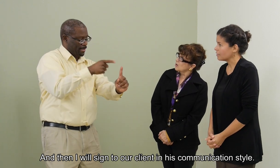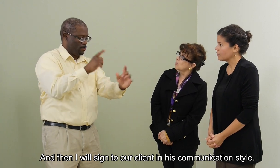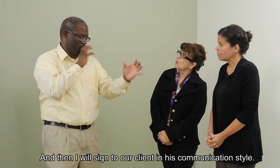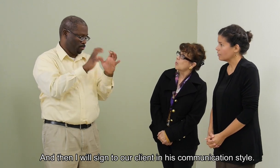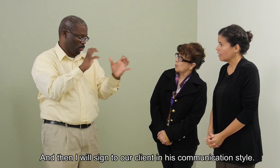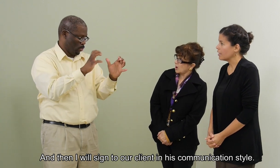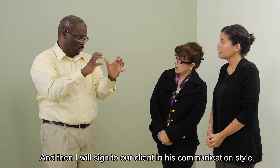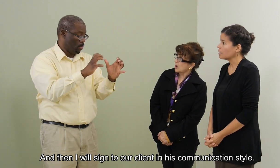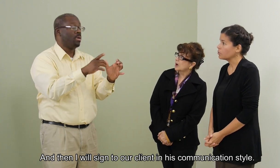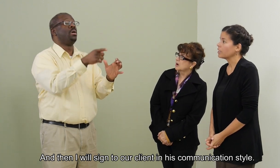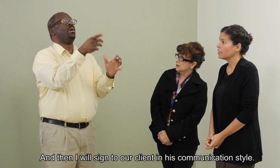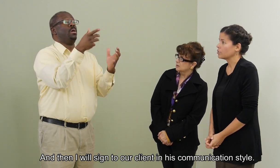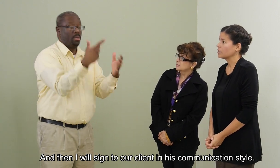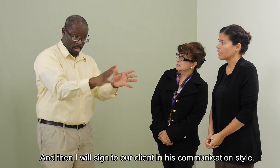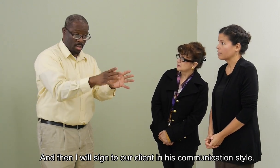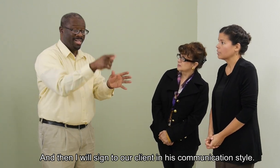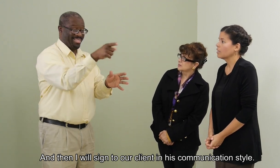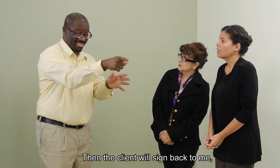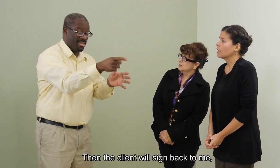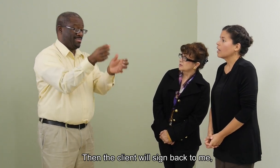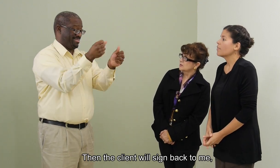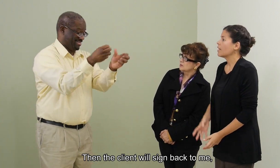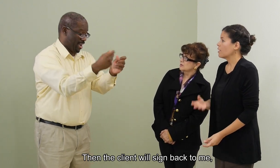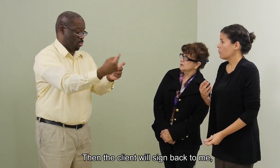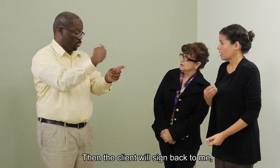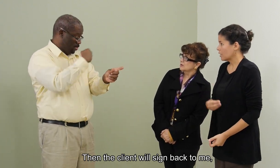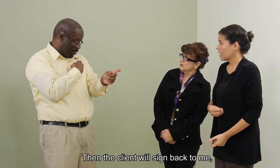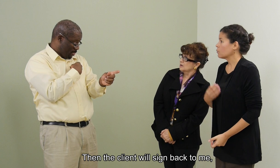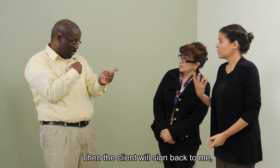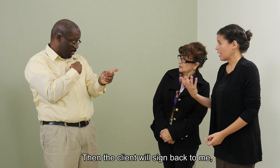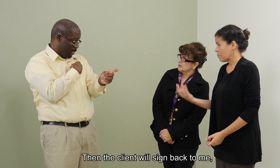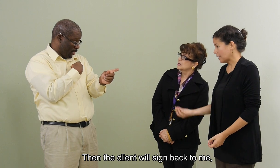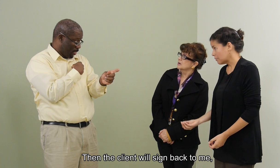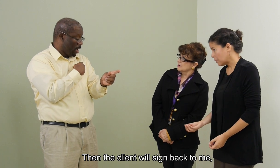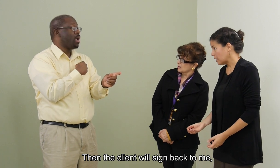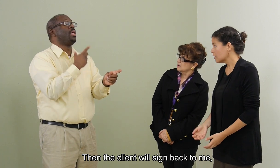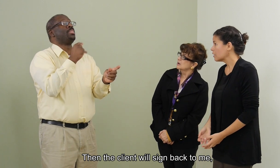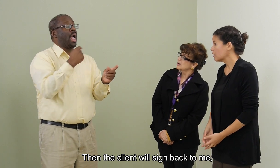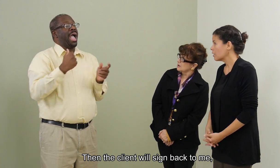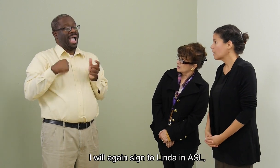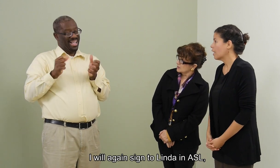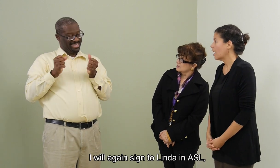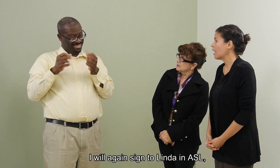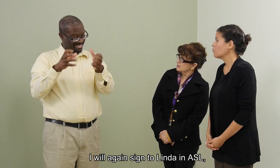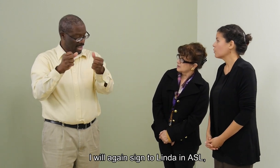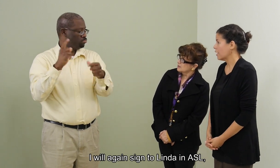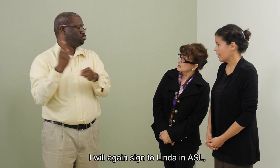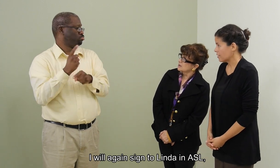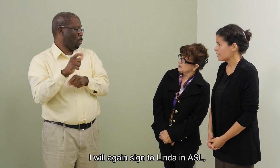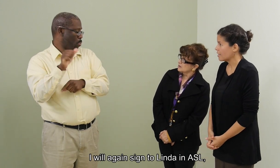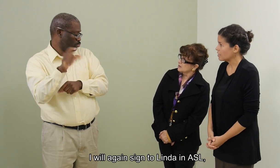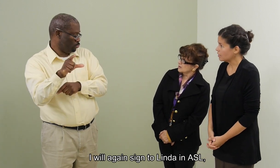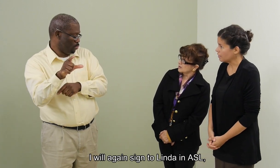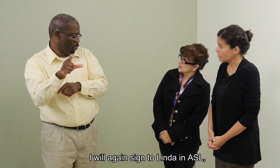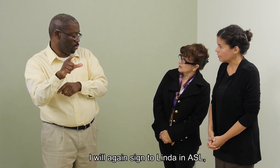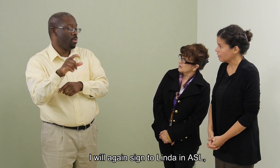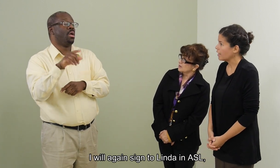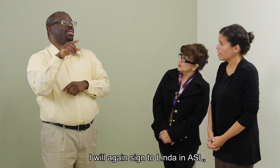in his communication style. Then the client will sign back to me, I will again sign to Linda in